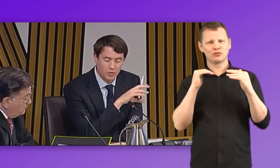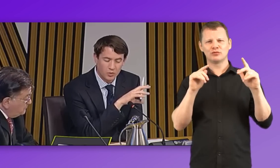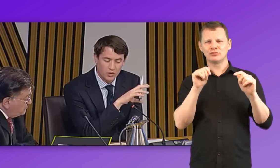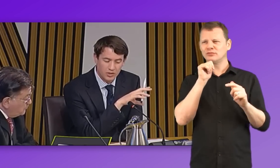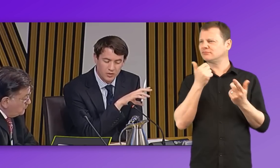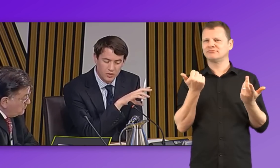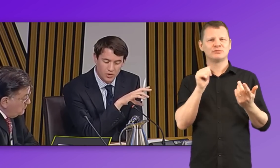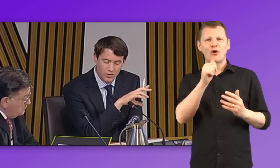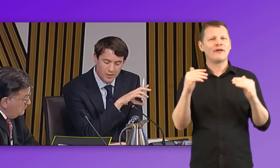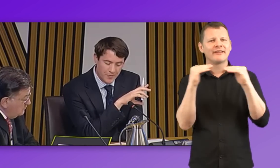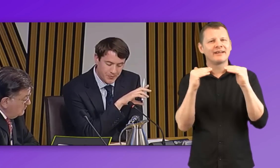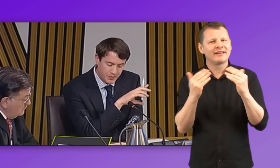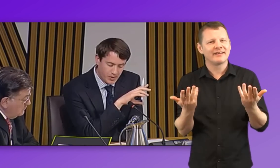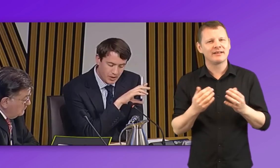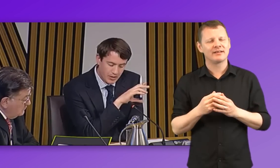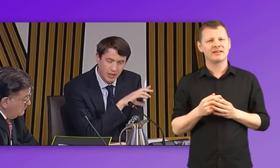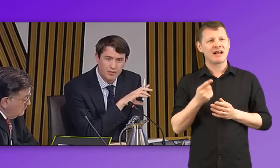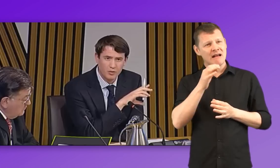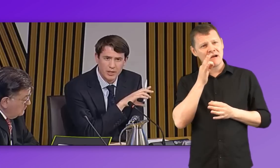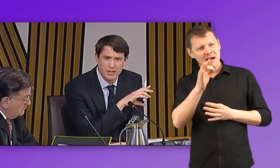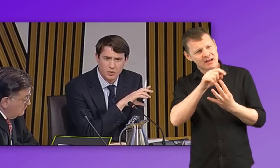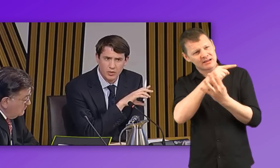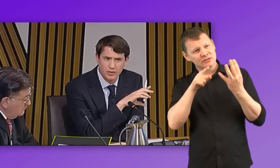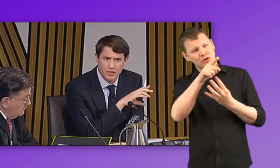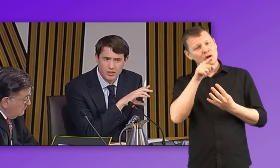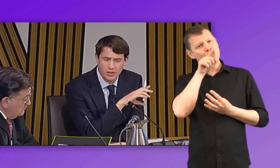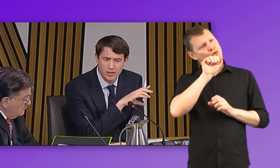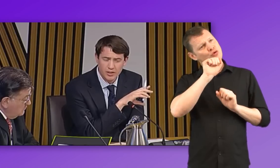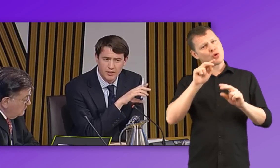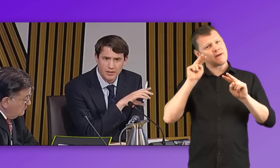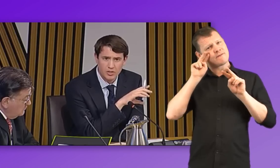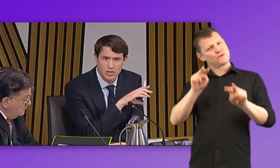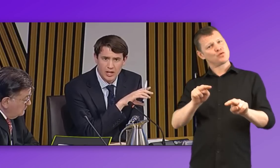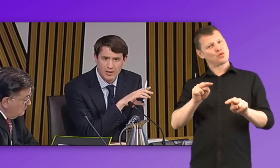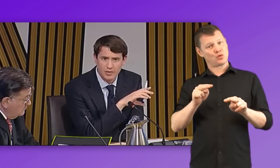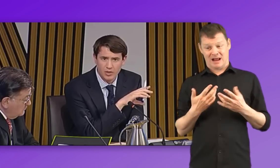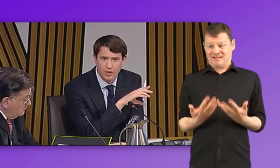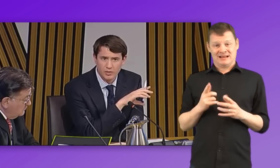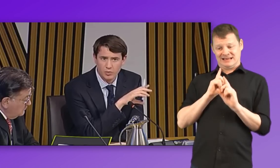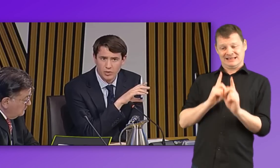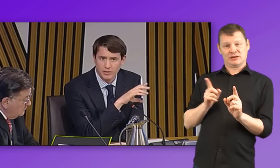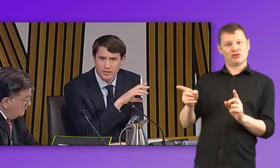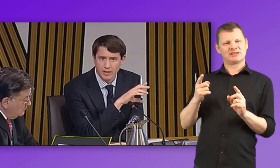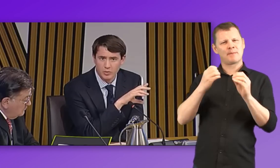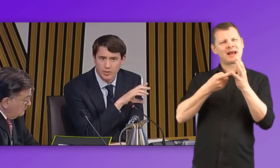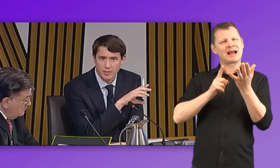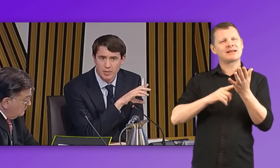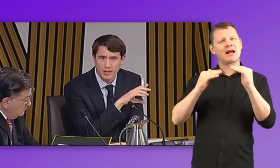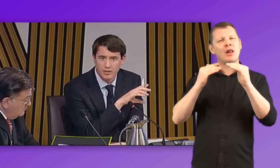What are your views on the level of BSL qualification that teachers have and what you think that could be the impact